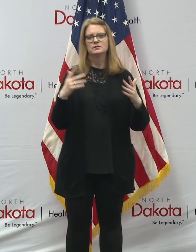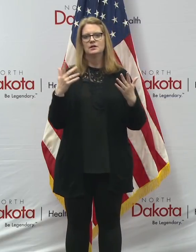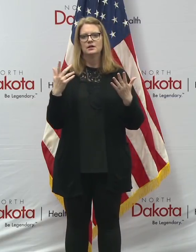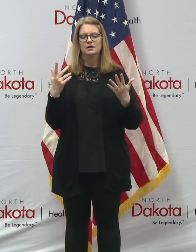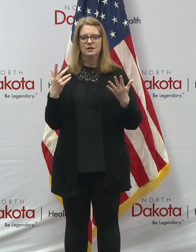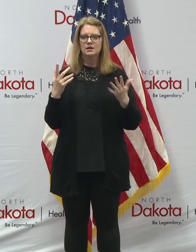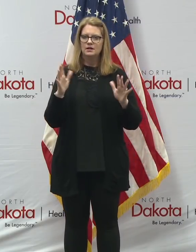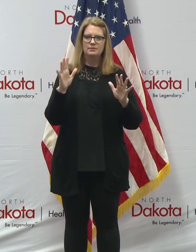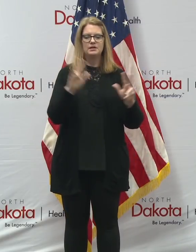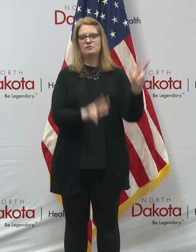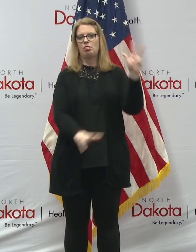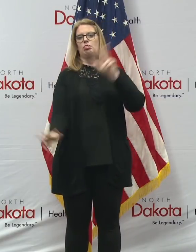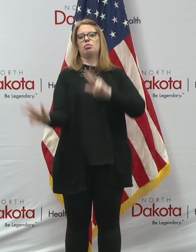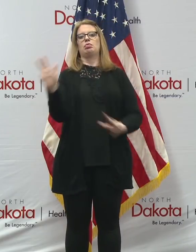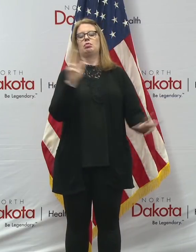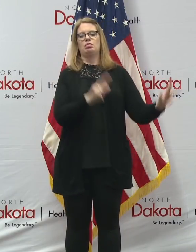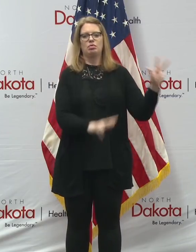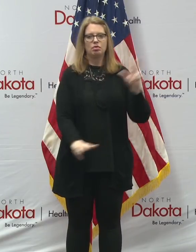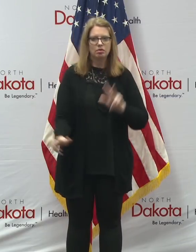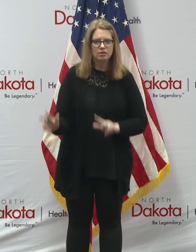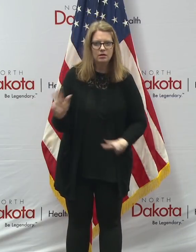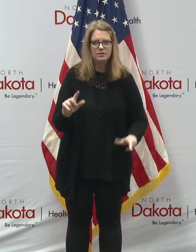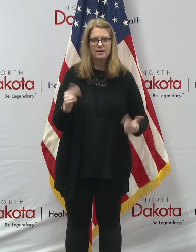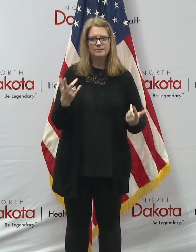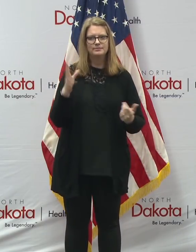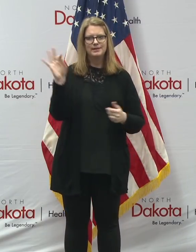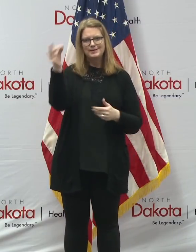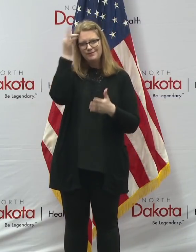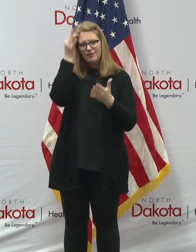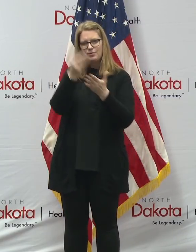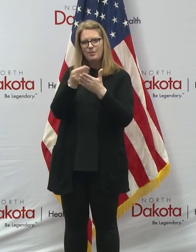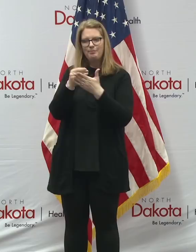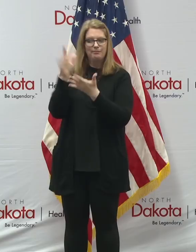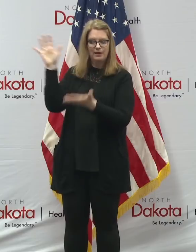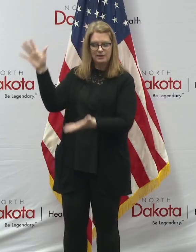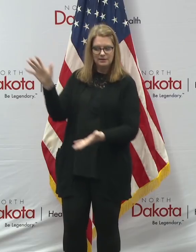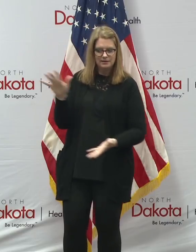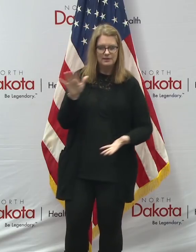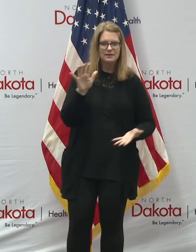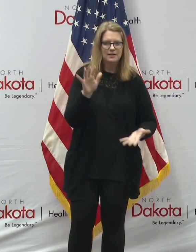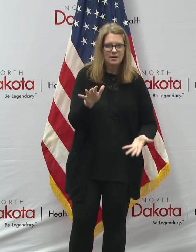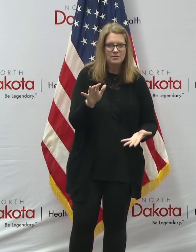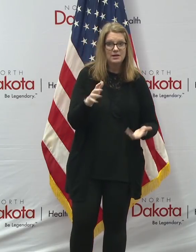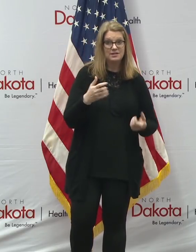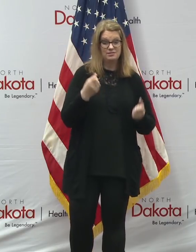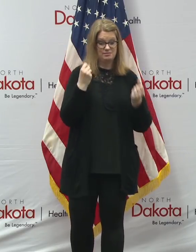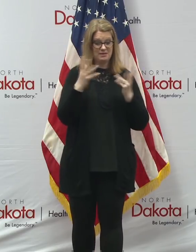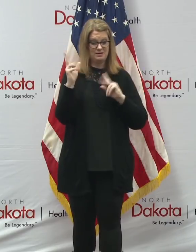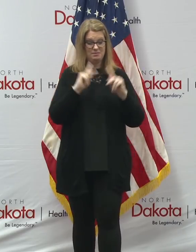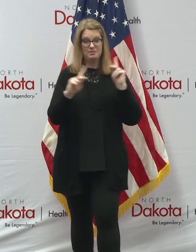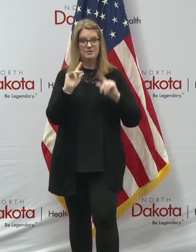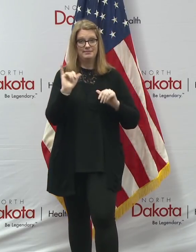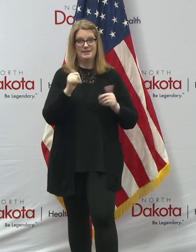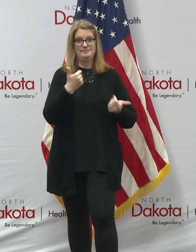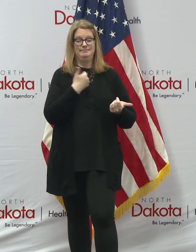funds that are coming in. I think philosophically there's many people like myself that would